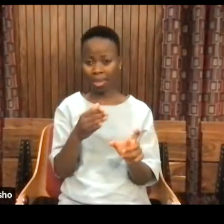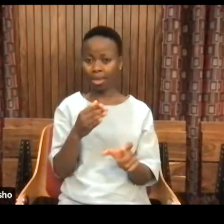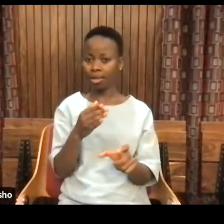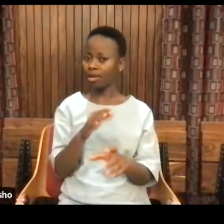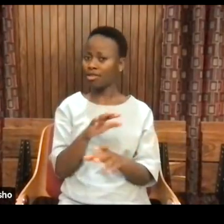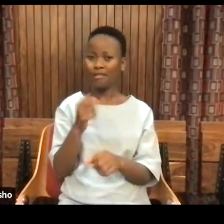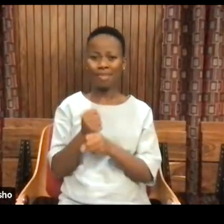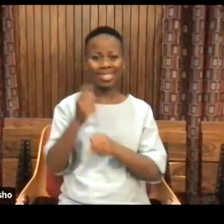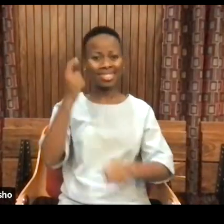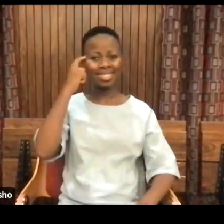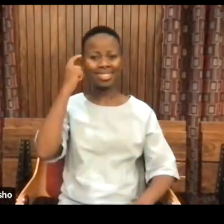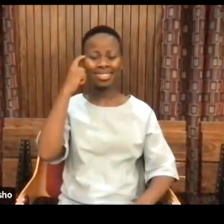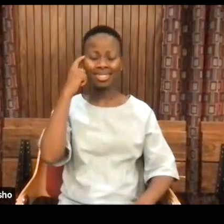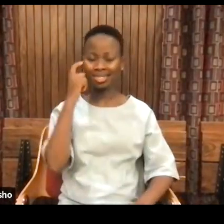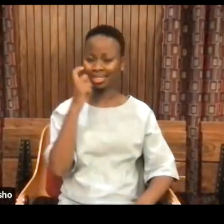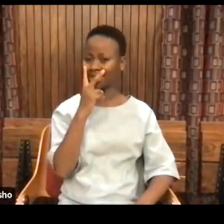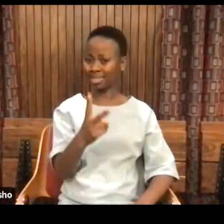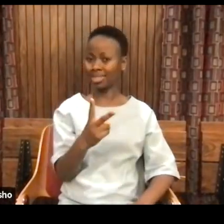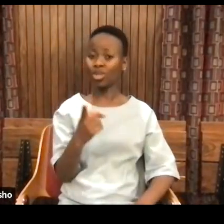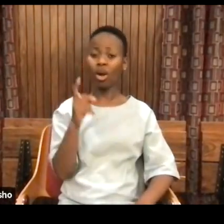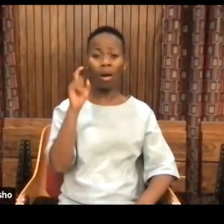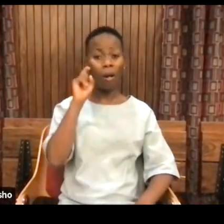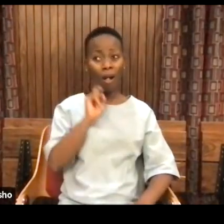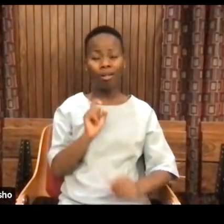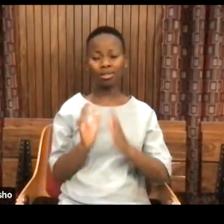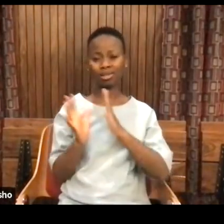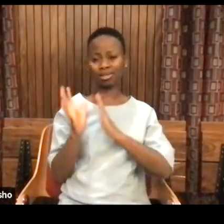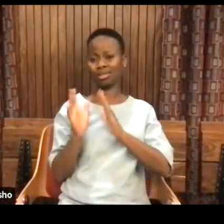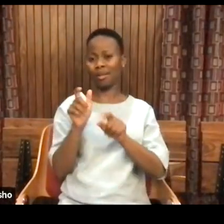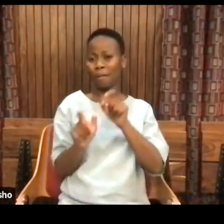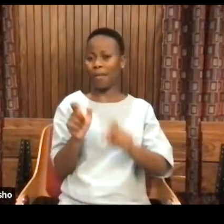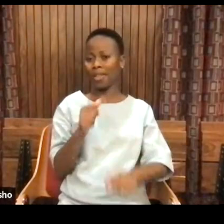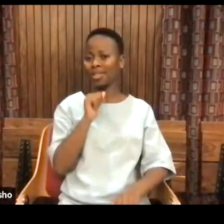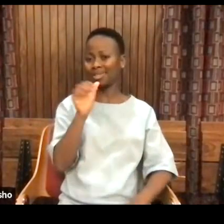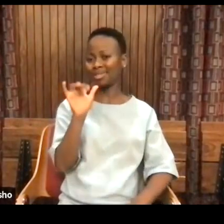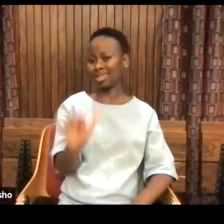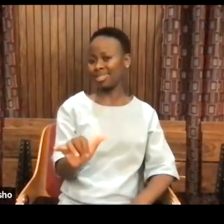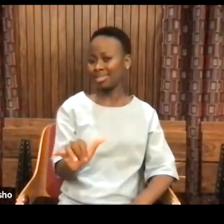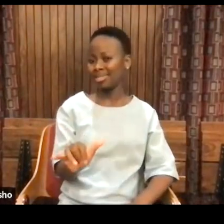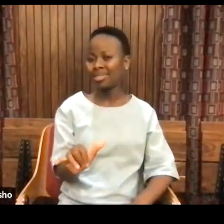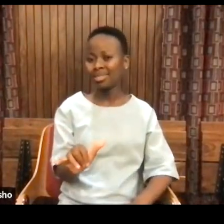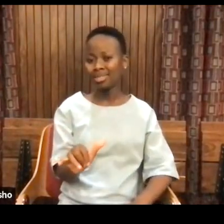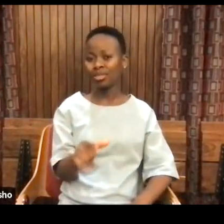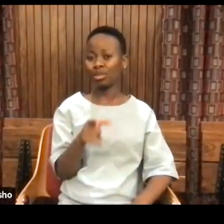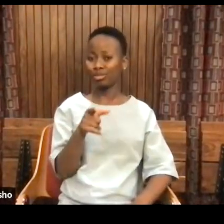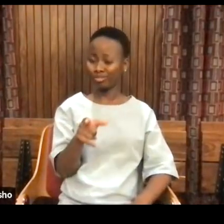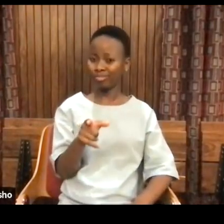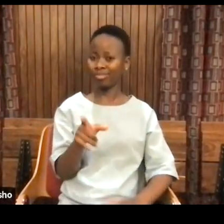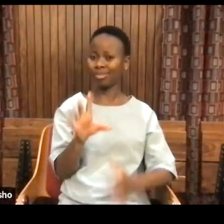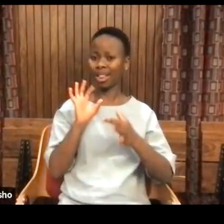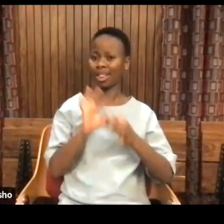the ability requires the conditions of possibility.